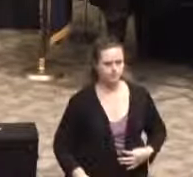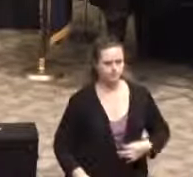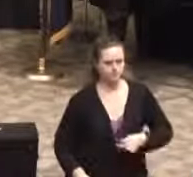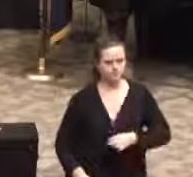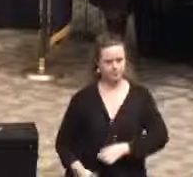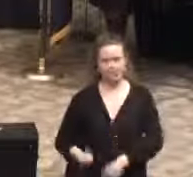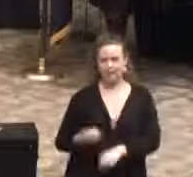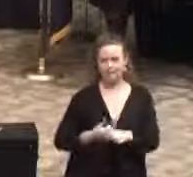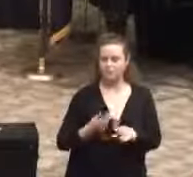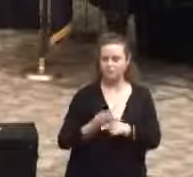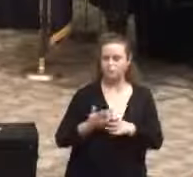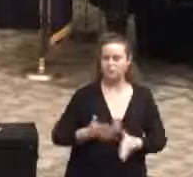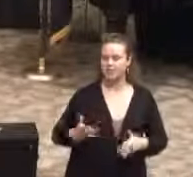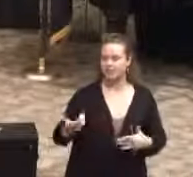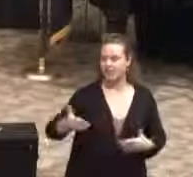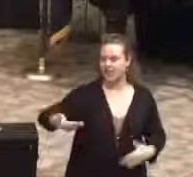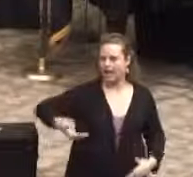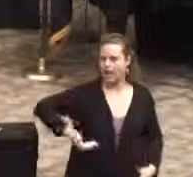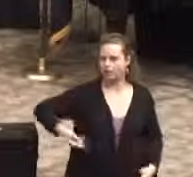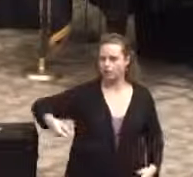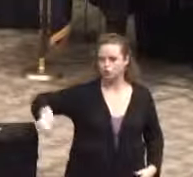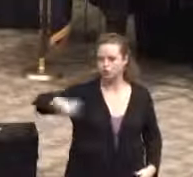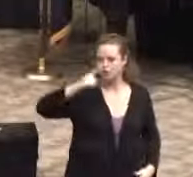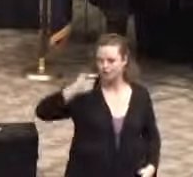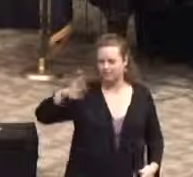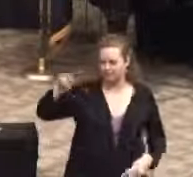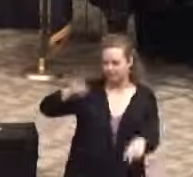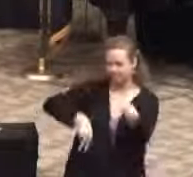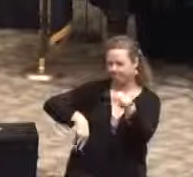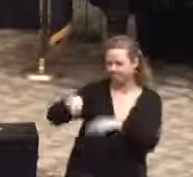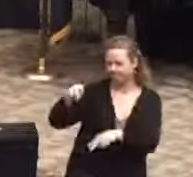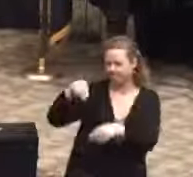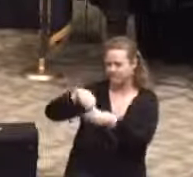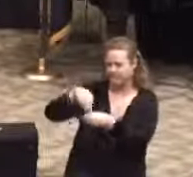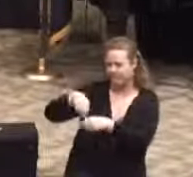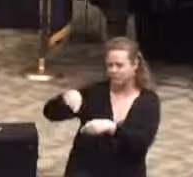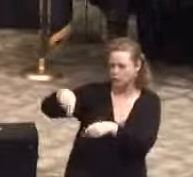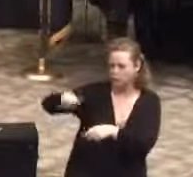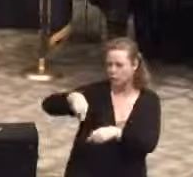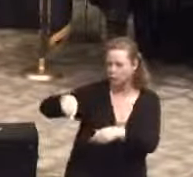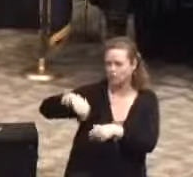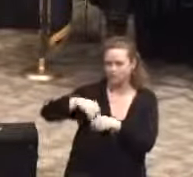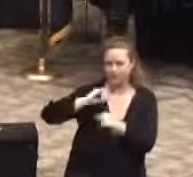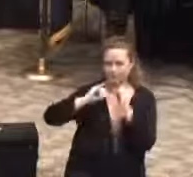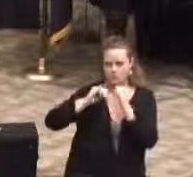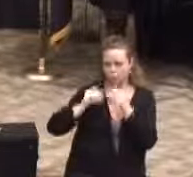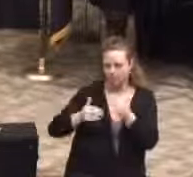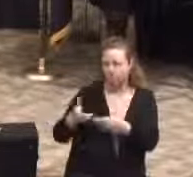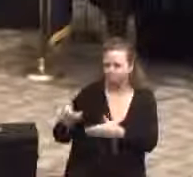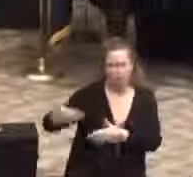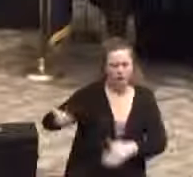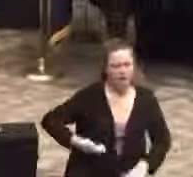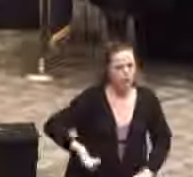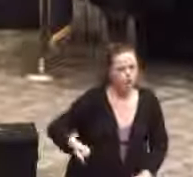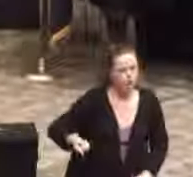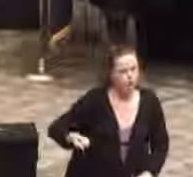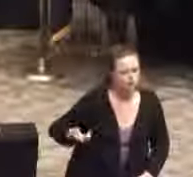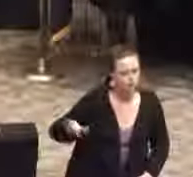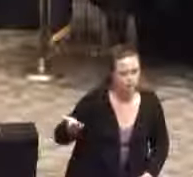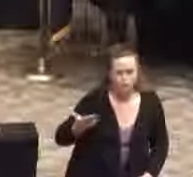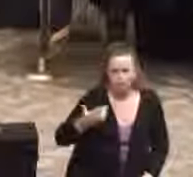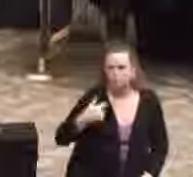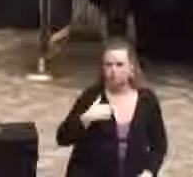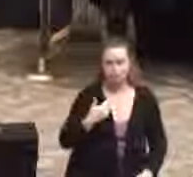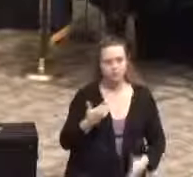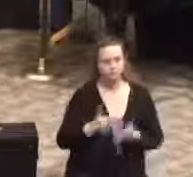Every superintendent here has hired you because of what they've seen in you as part of that interview process. And some of you have been